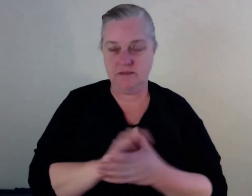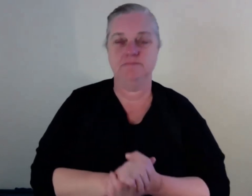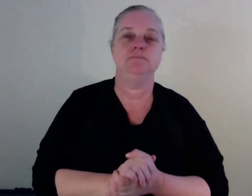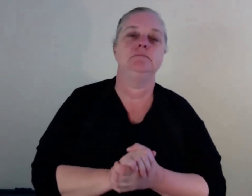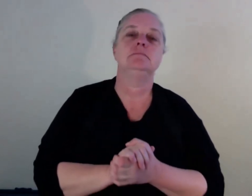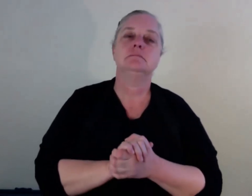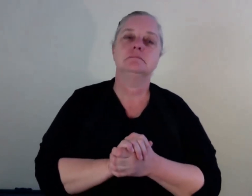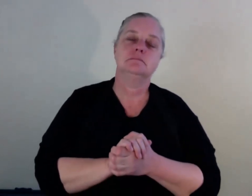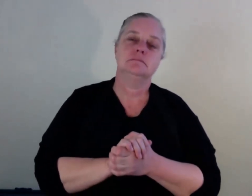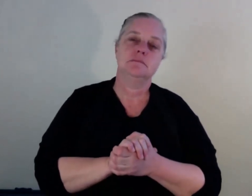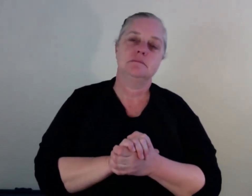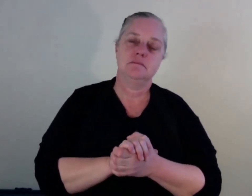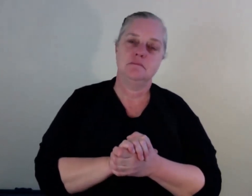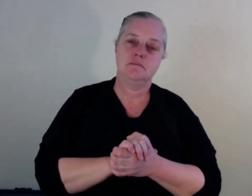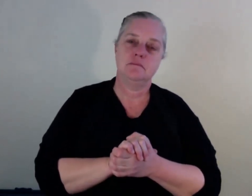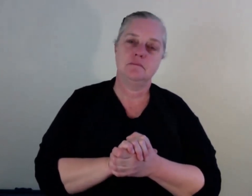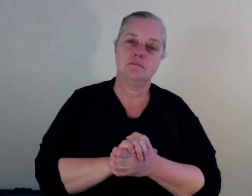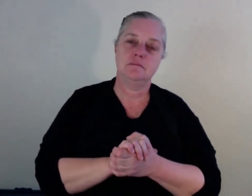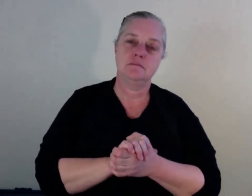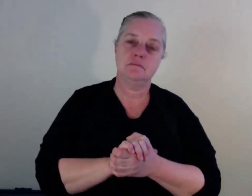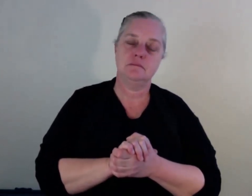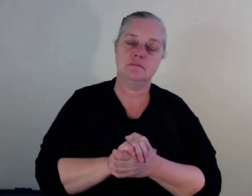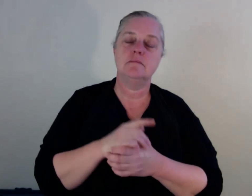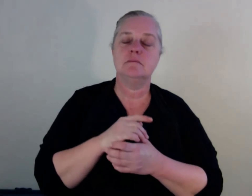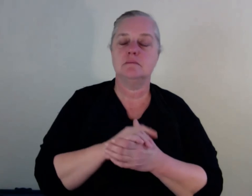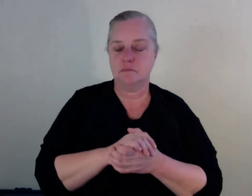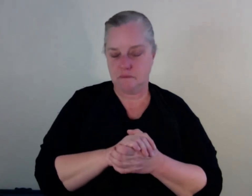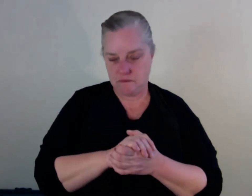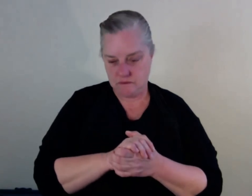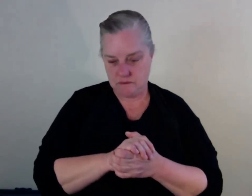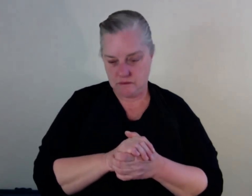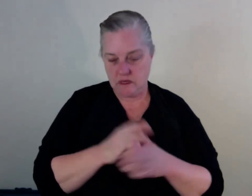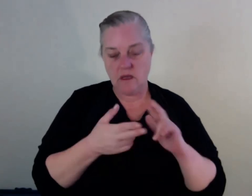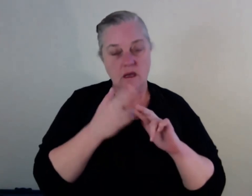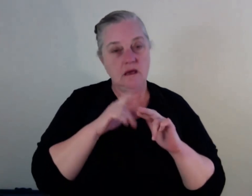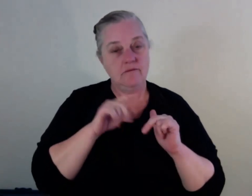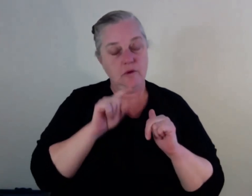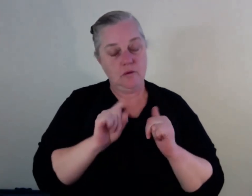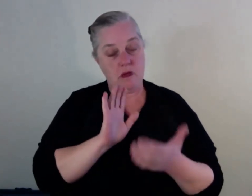question is, when walking into a service for the first time, what are some things that might support you to feel welcome?